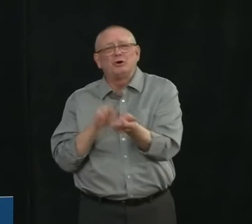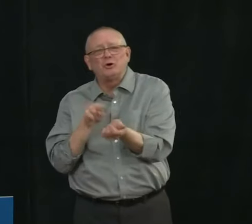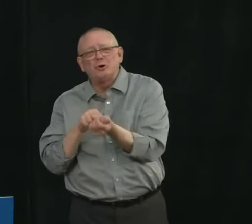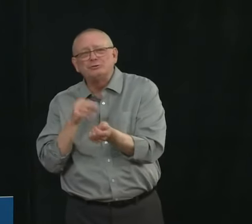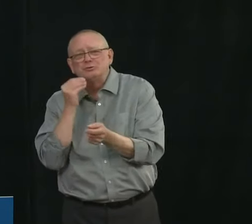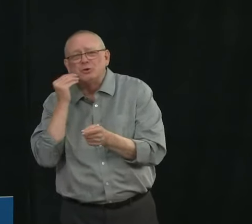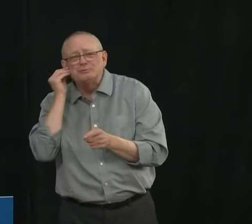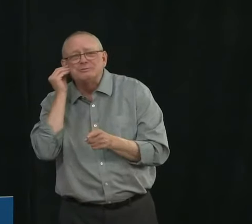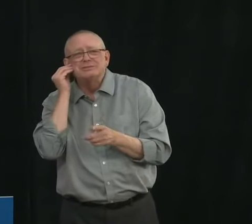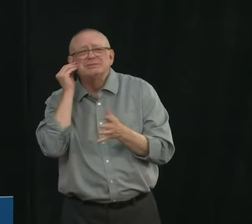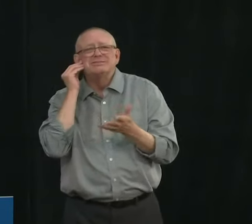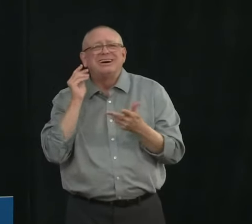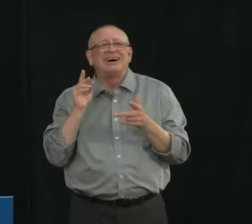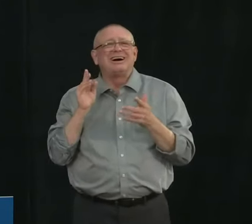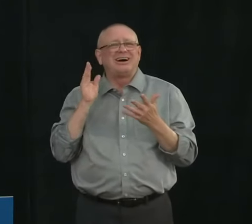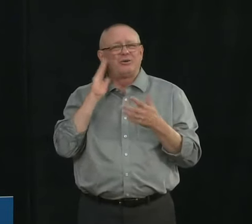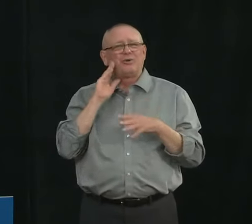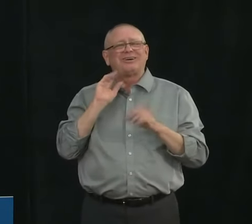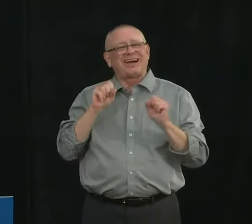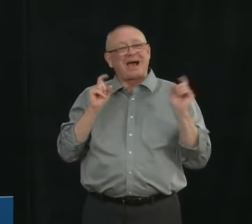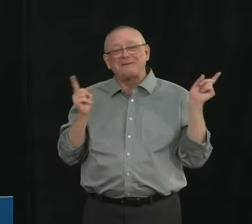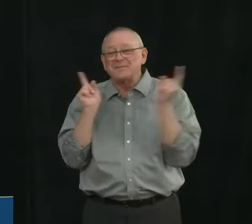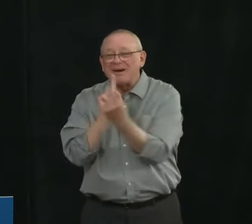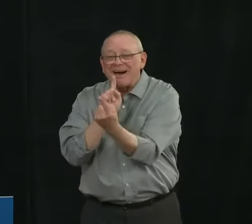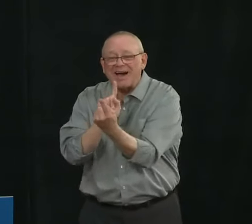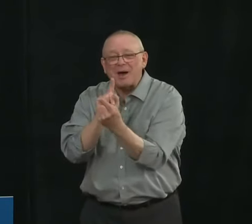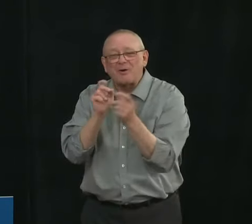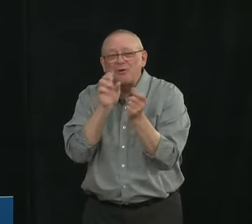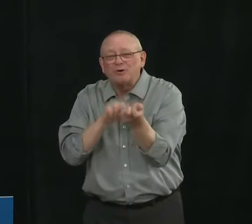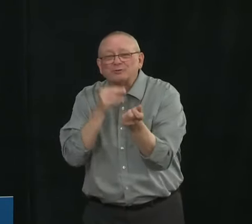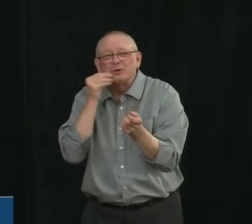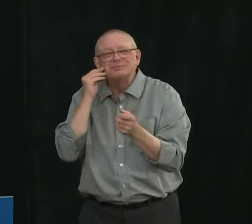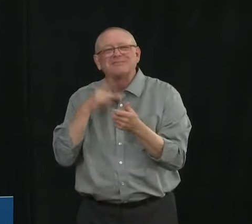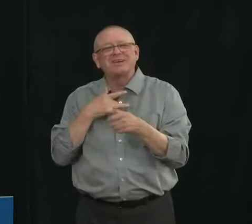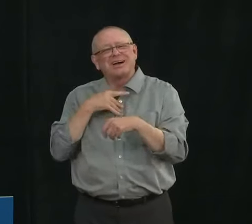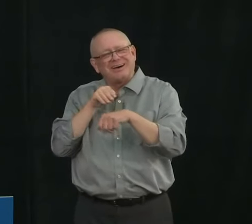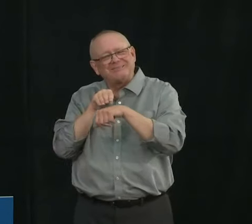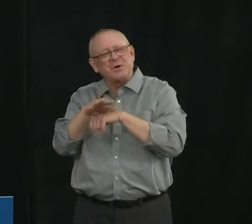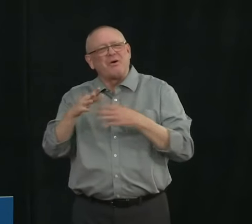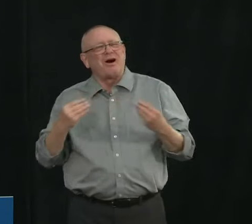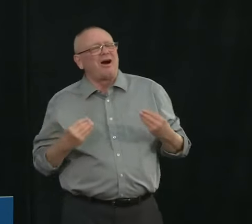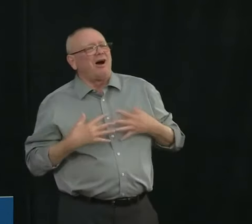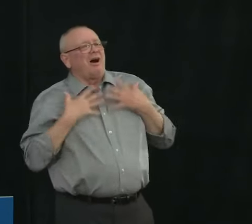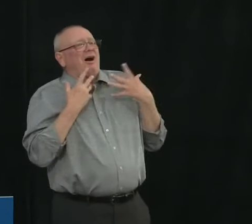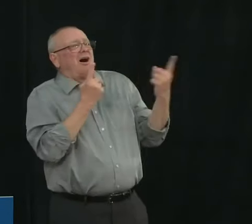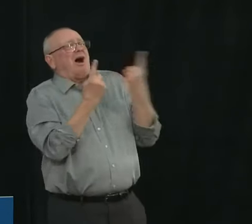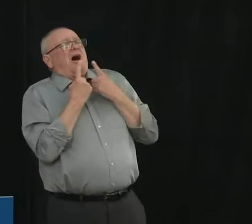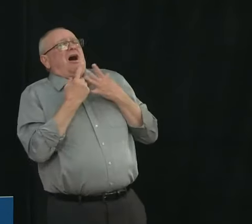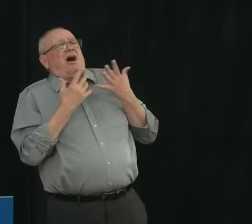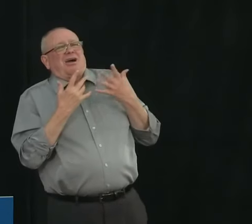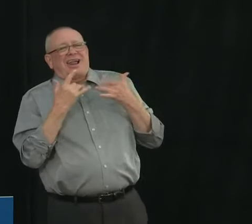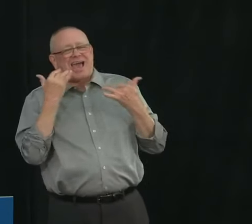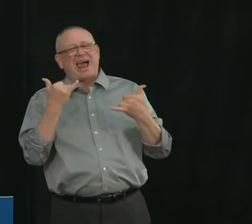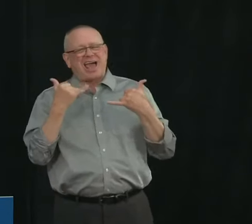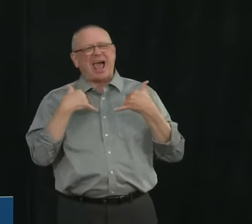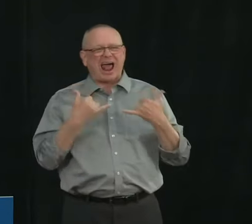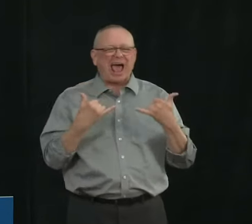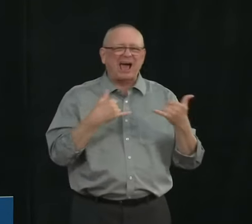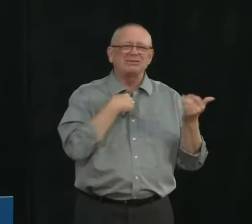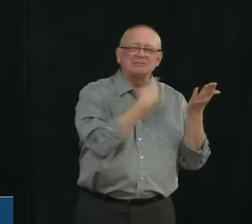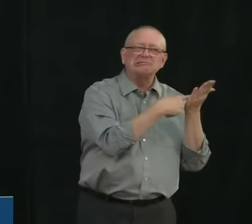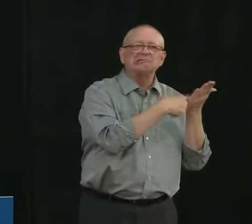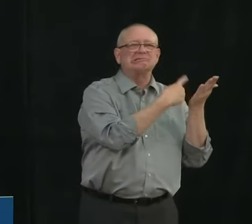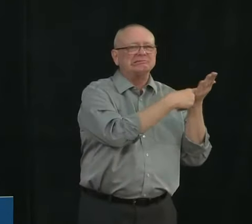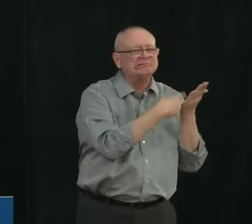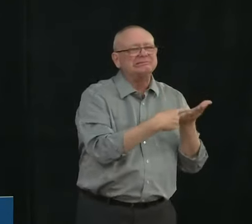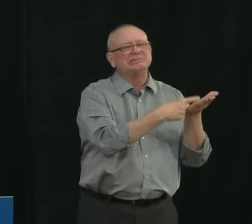an important part of their health so we continue to have discussions and and try to weigh out all of the the interests and particularly